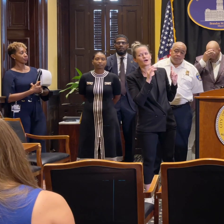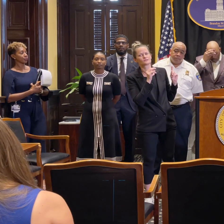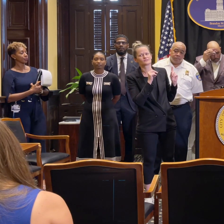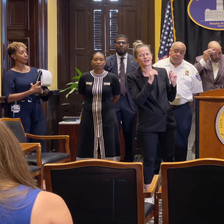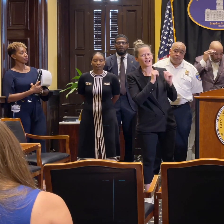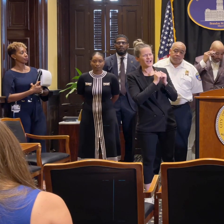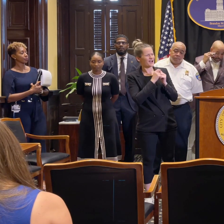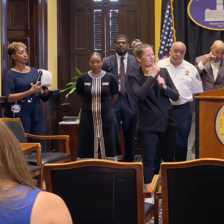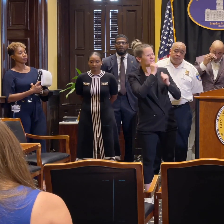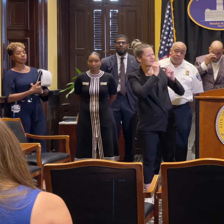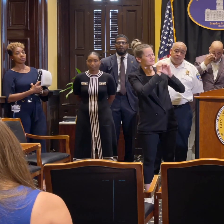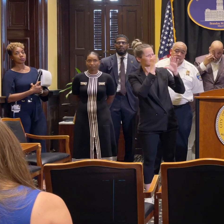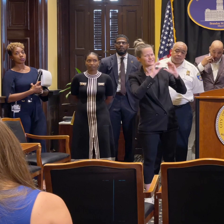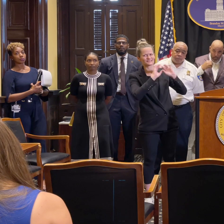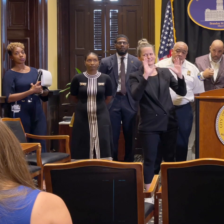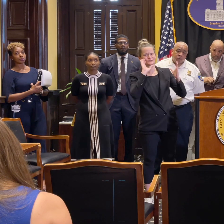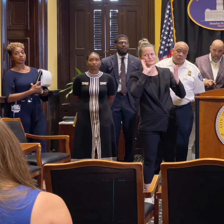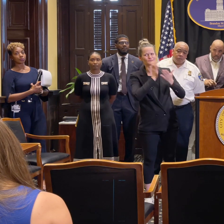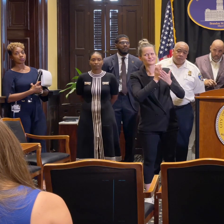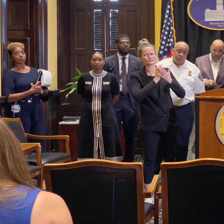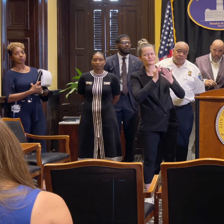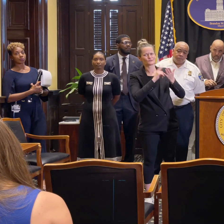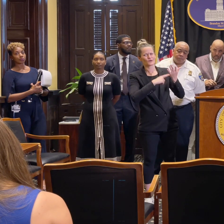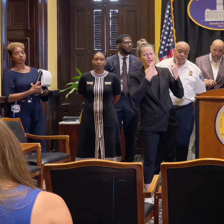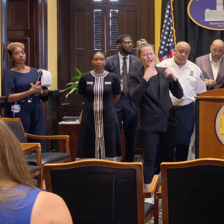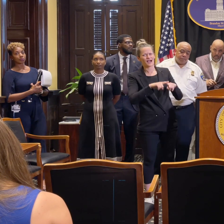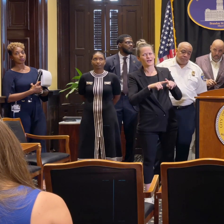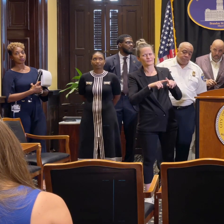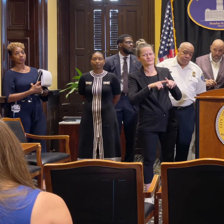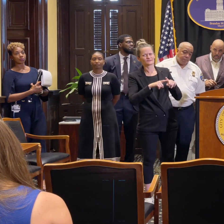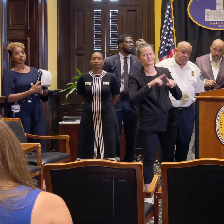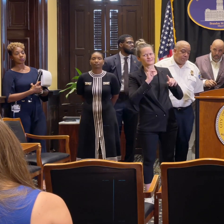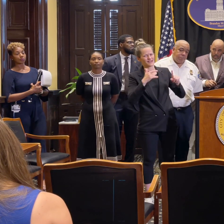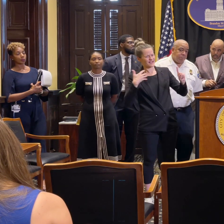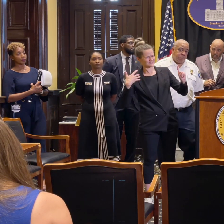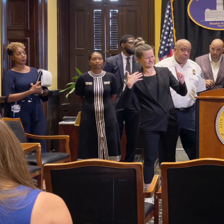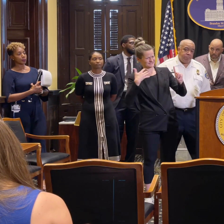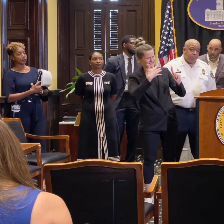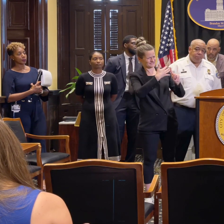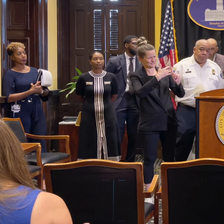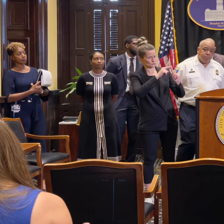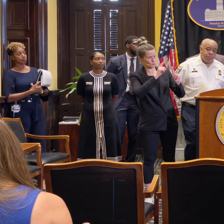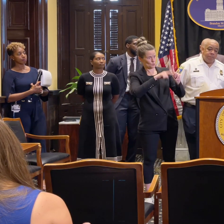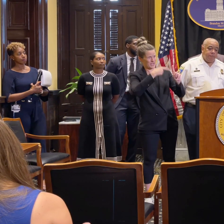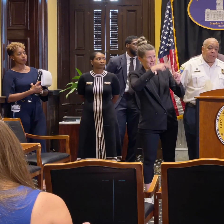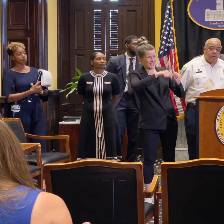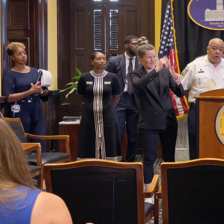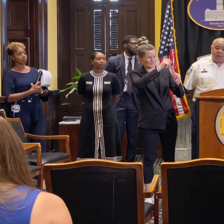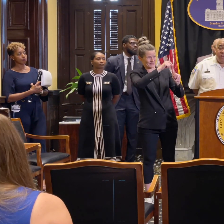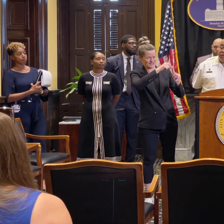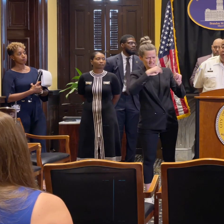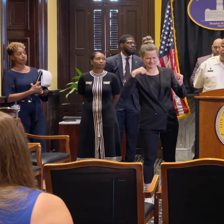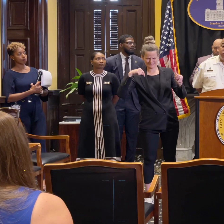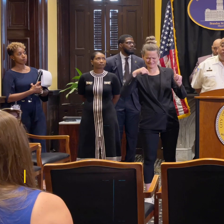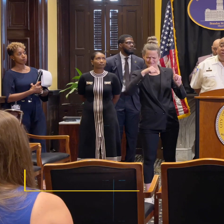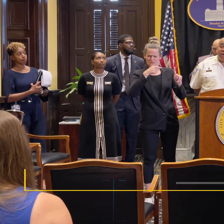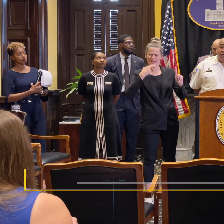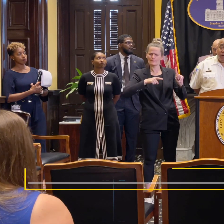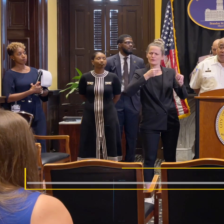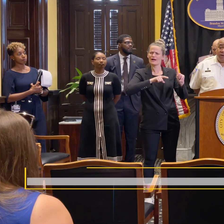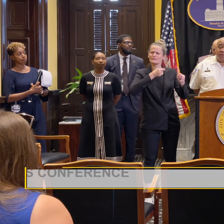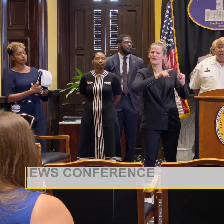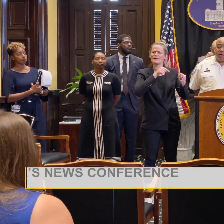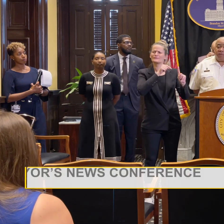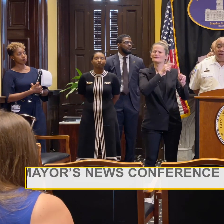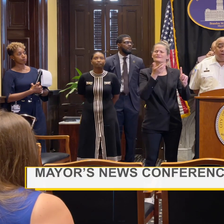of threats or anything that may have been said other than the basics that you were able to provide yesterday. No, there's nothing more than the